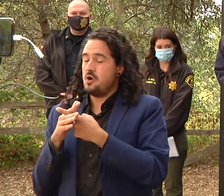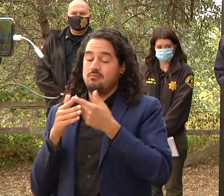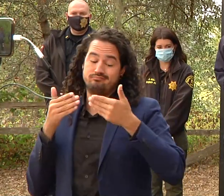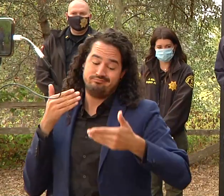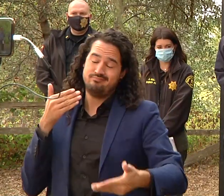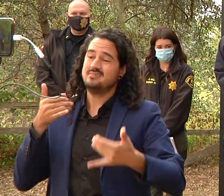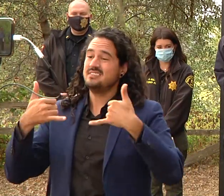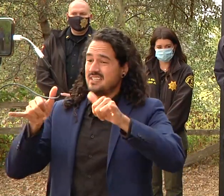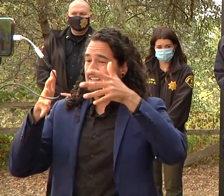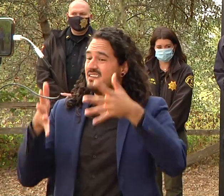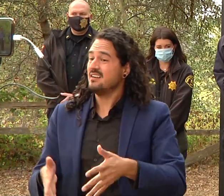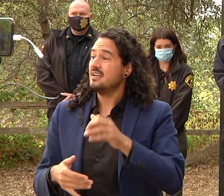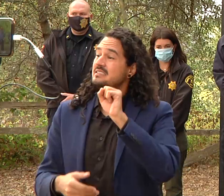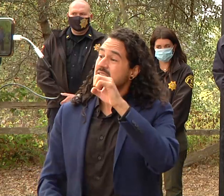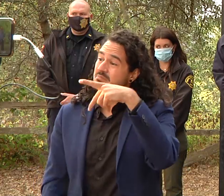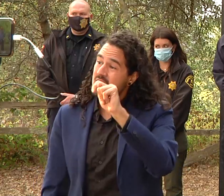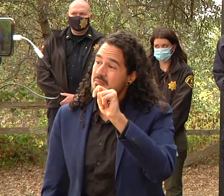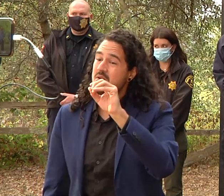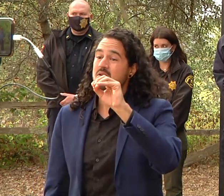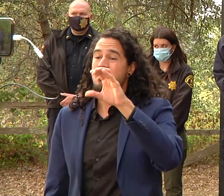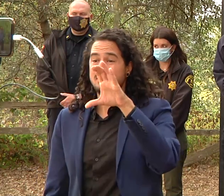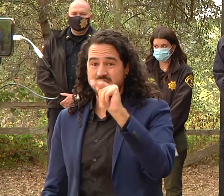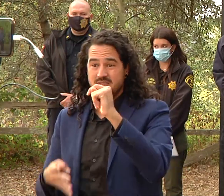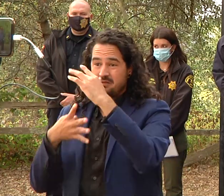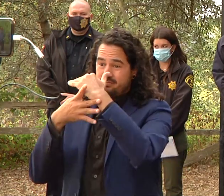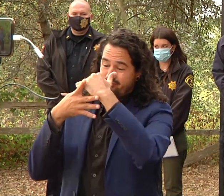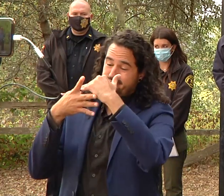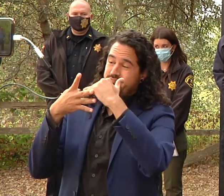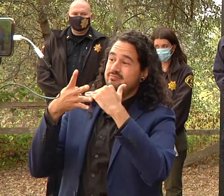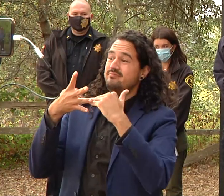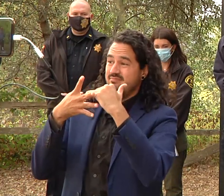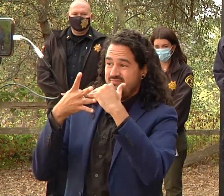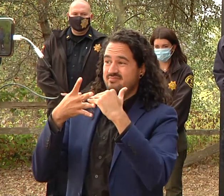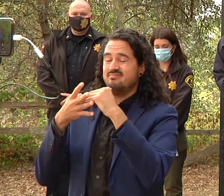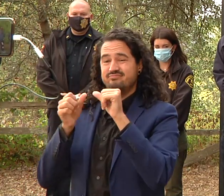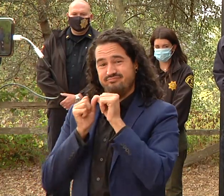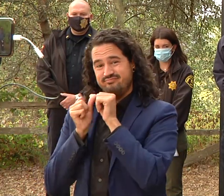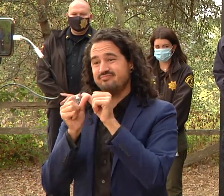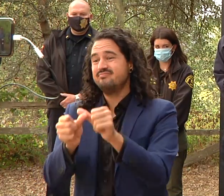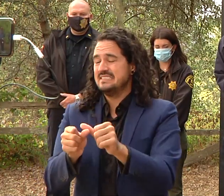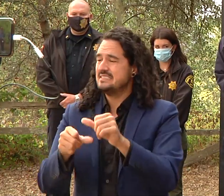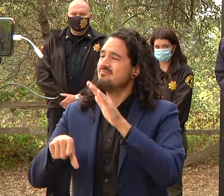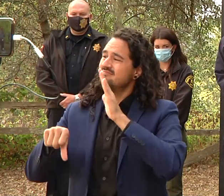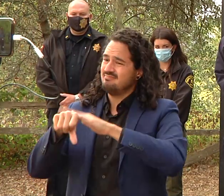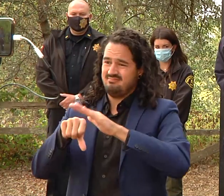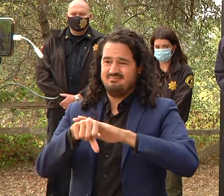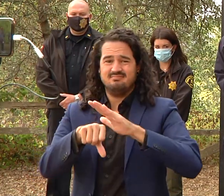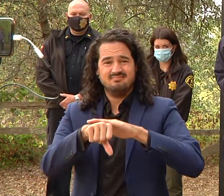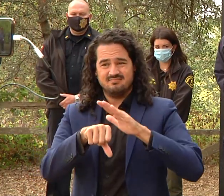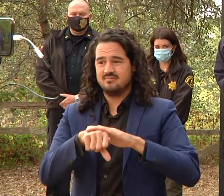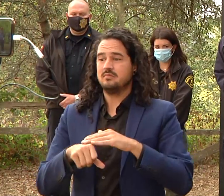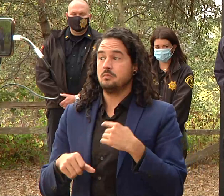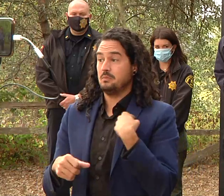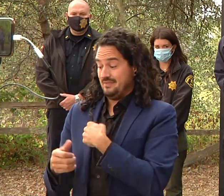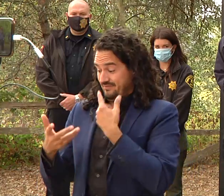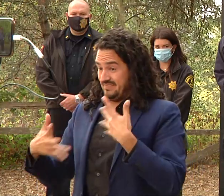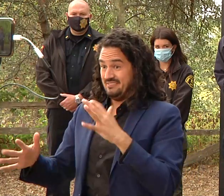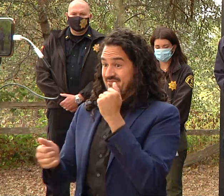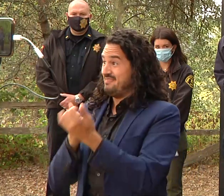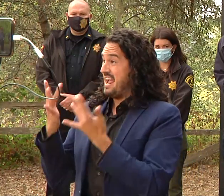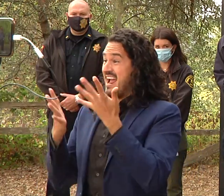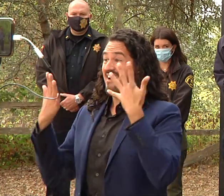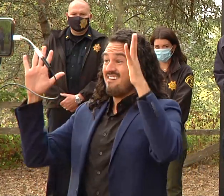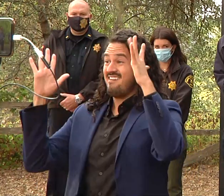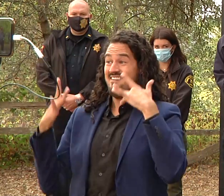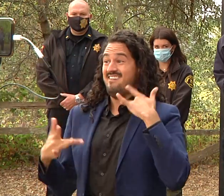i still want to remind people to be vigilant as we complete this this incident and get it mitigated that we